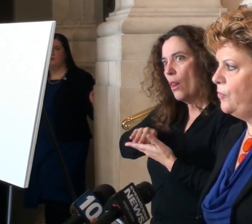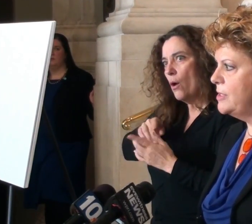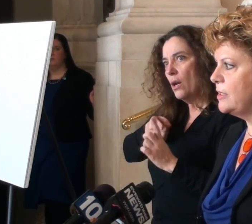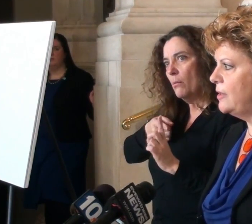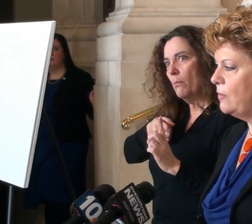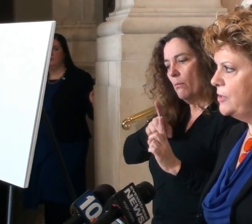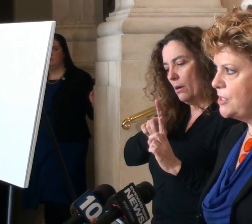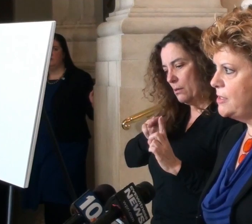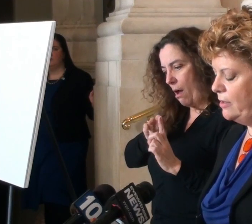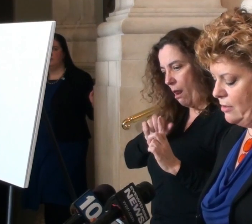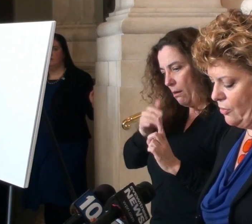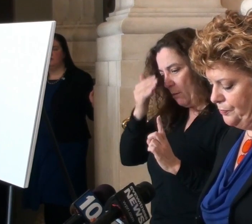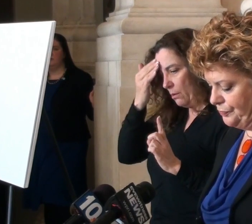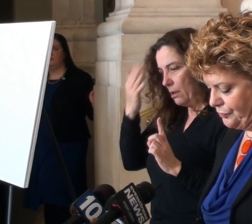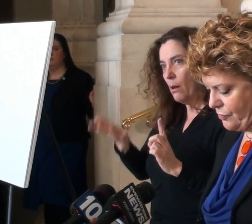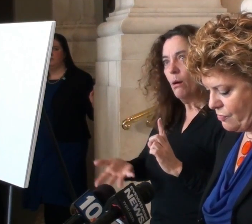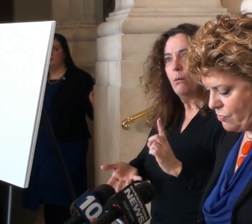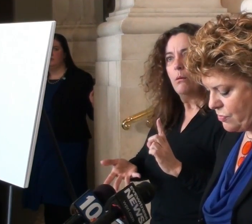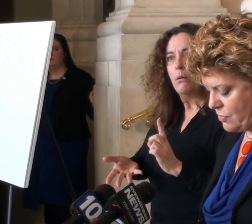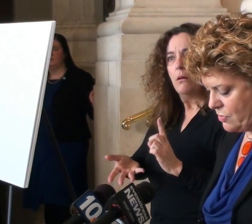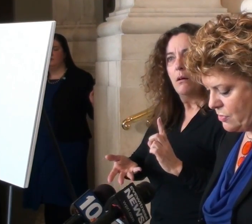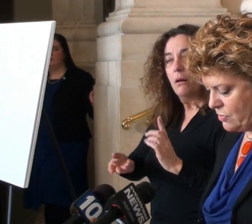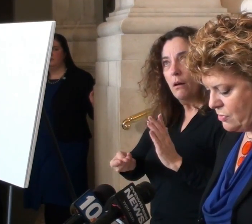about Donald Greenslake that we just didn't know.